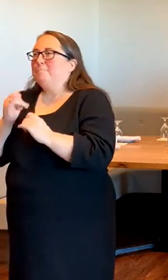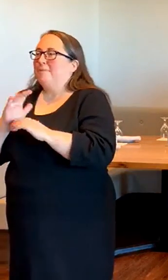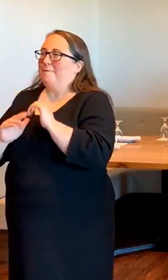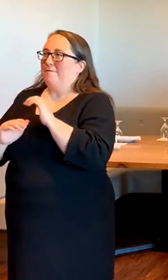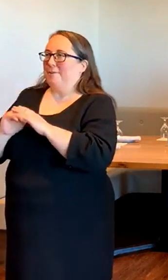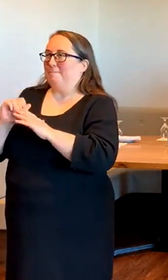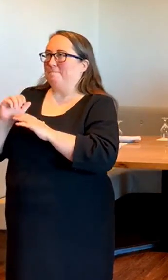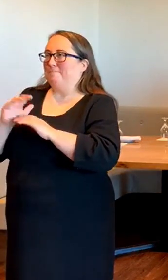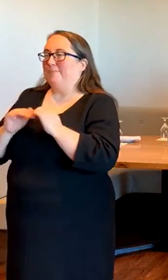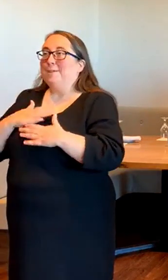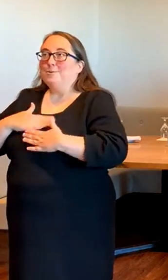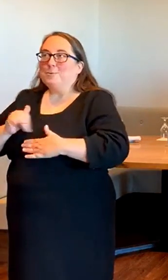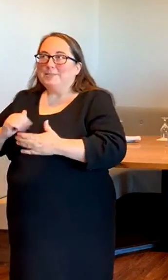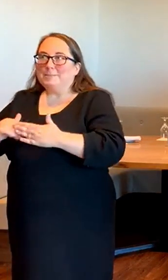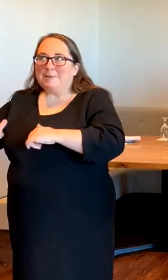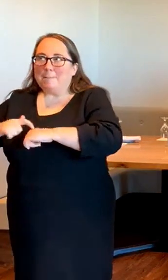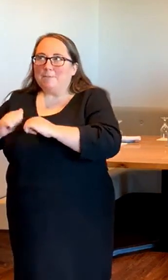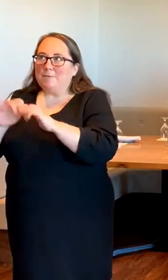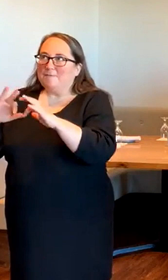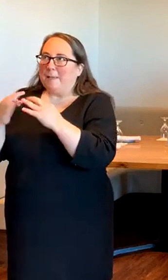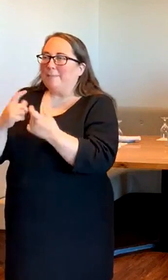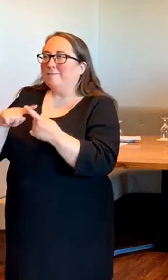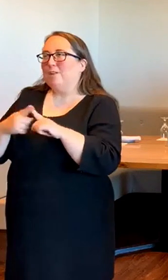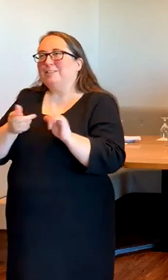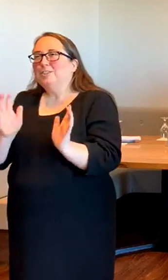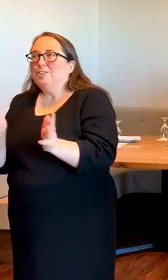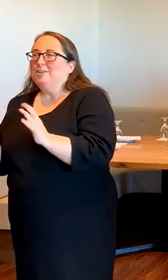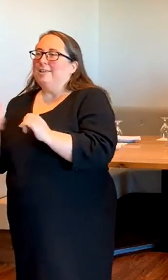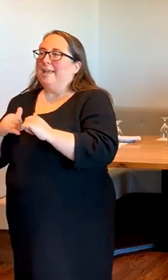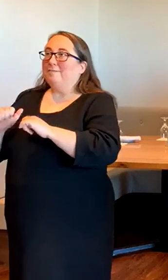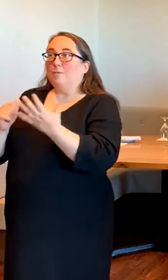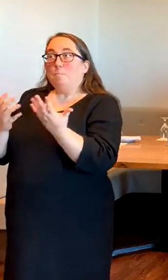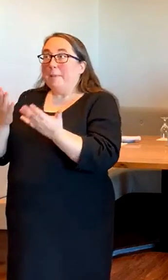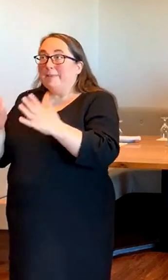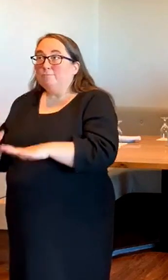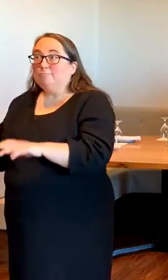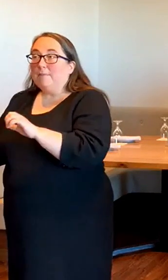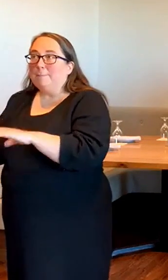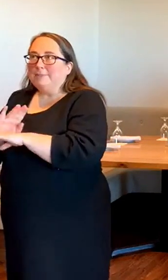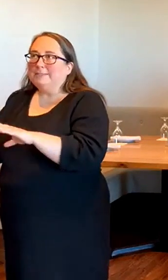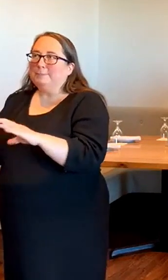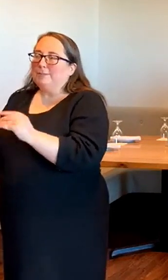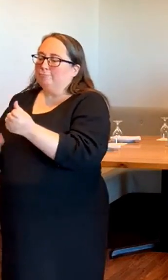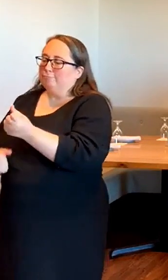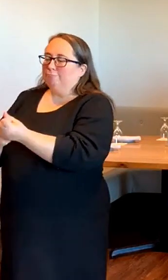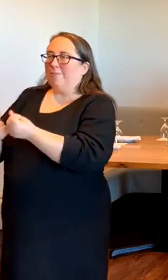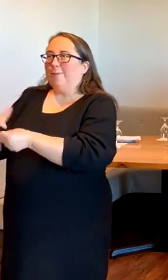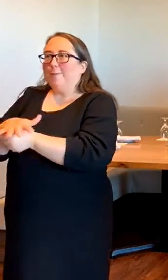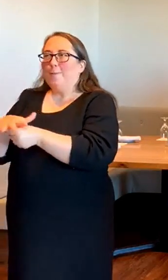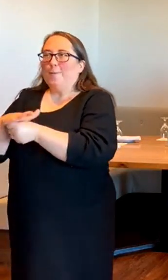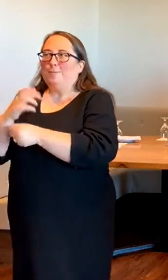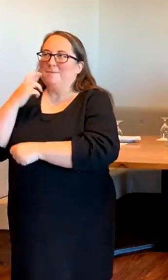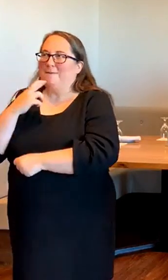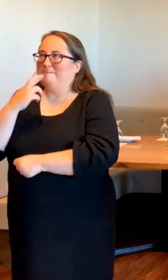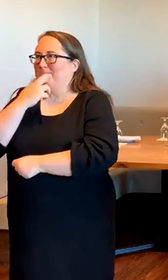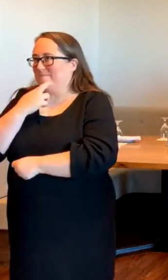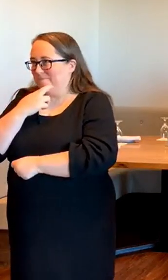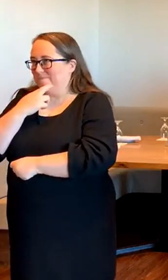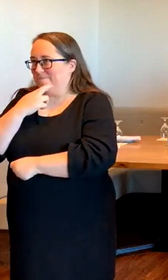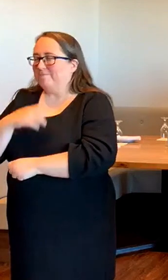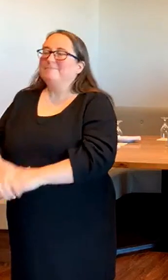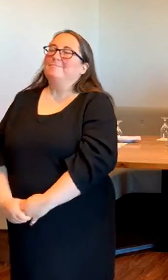Enjoy some time with family and friends or have that business meeting supporting our local restaurants.